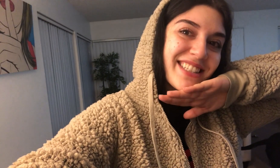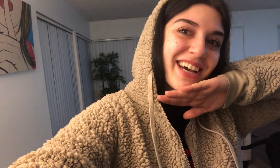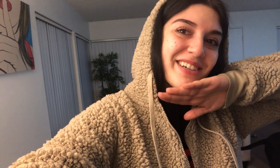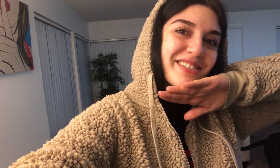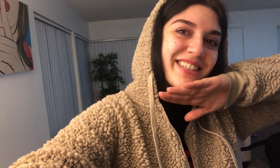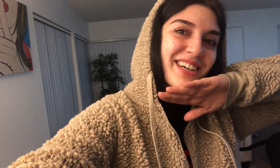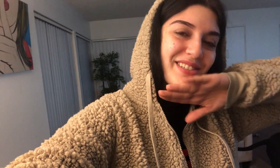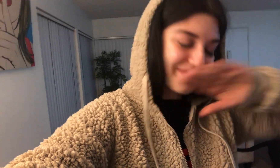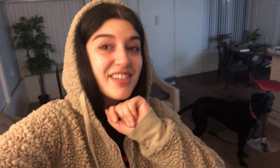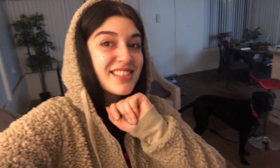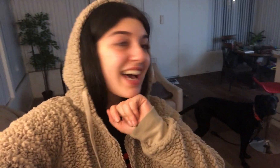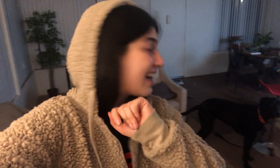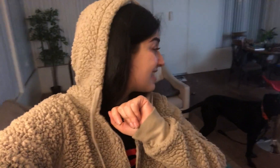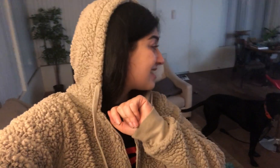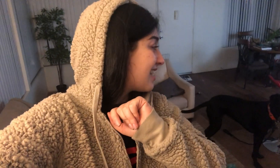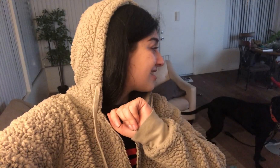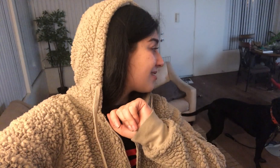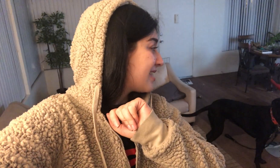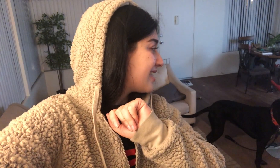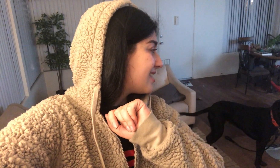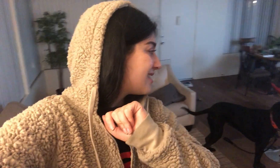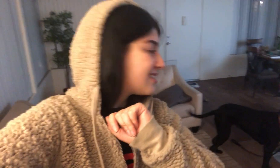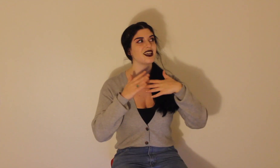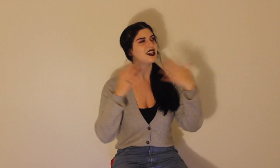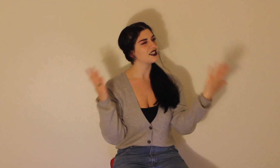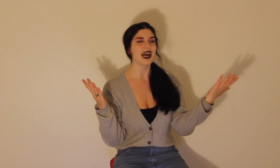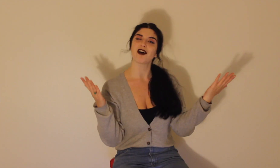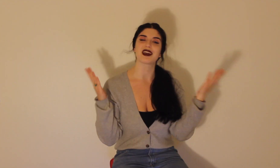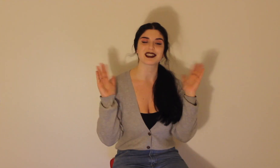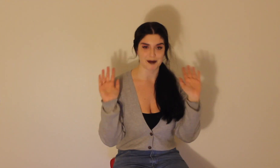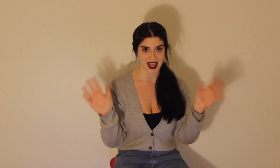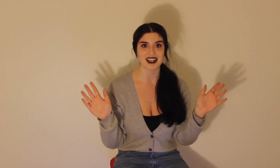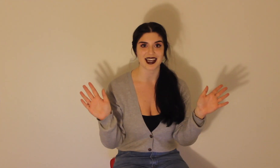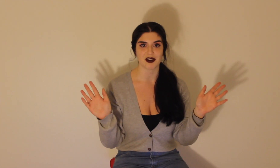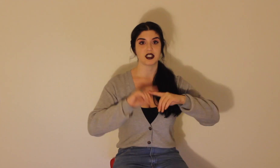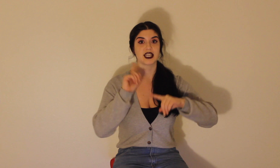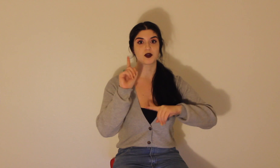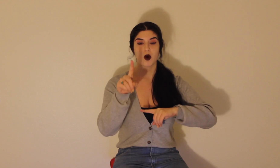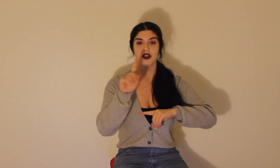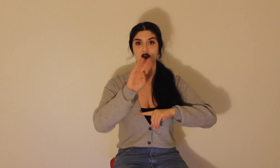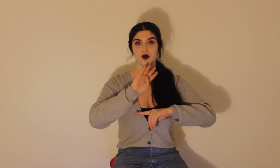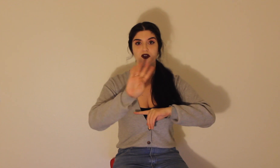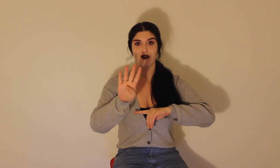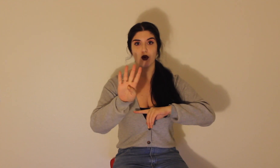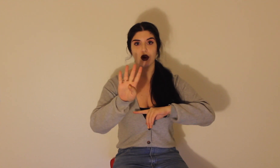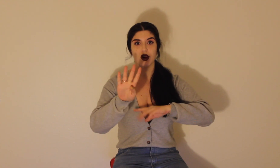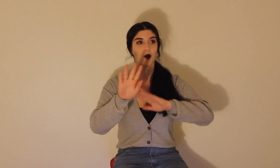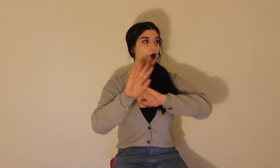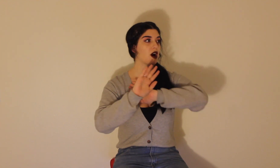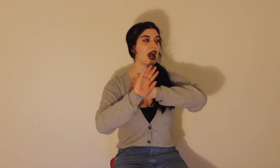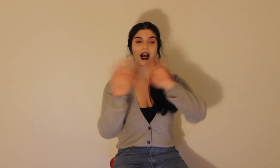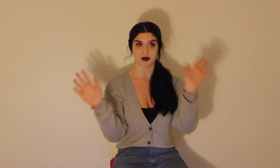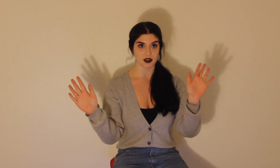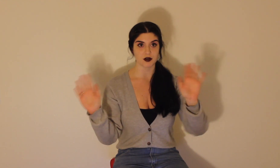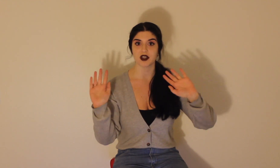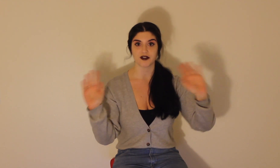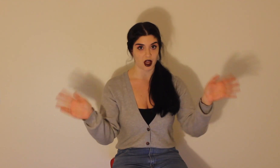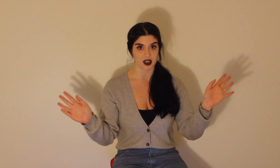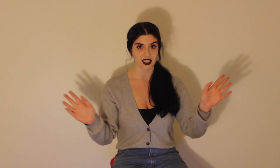ago. So there's that, isn't there, Dory? Here's how things panned out. Days one through four were absolutely flawless.